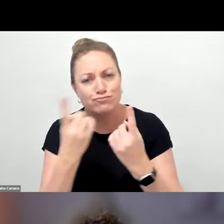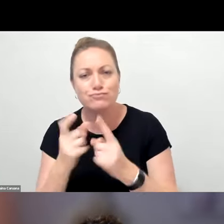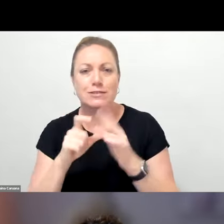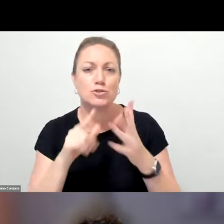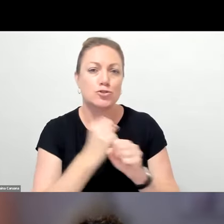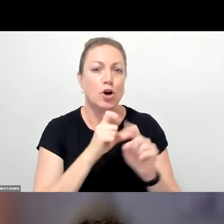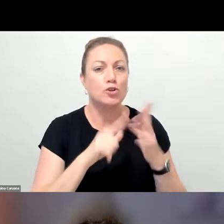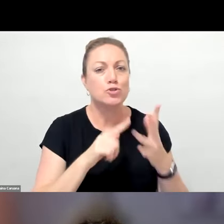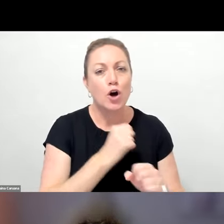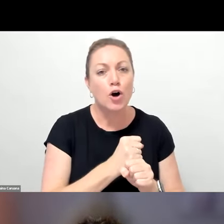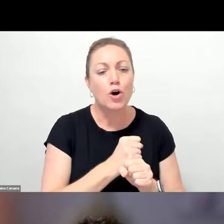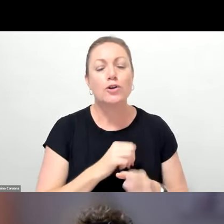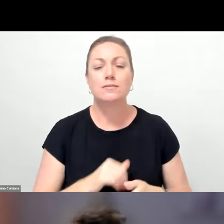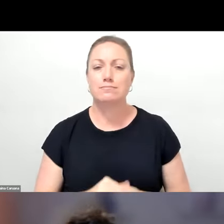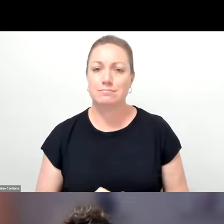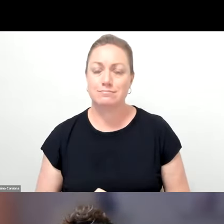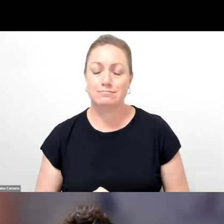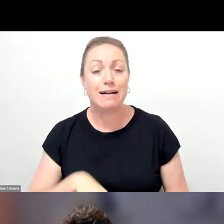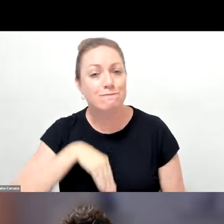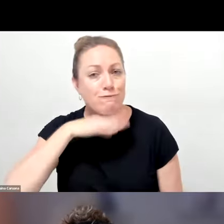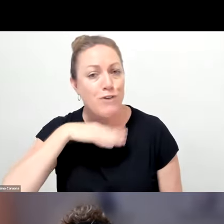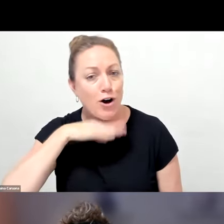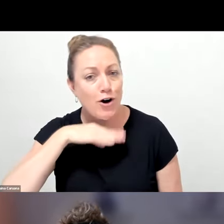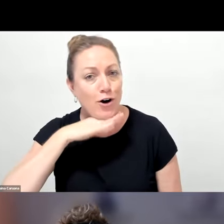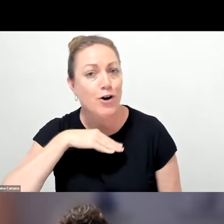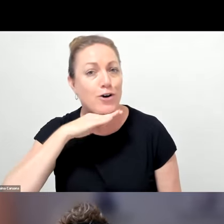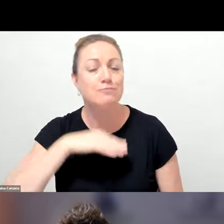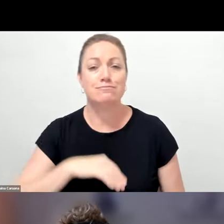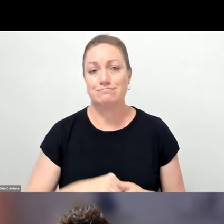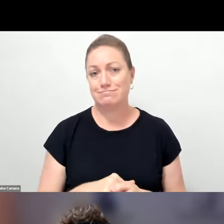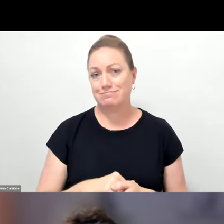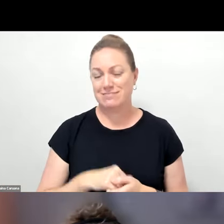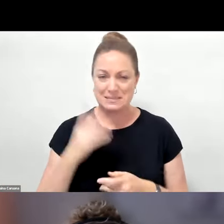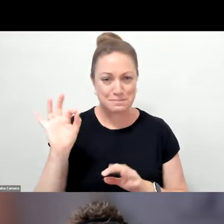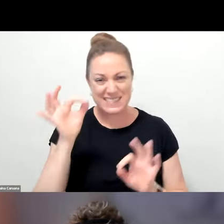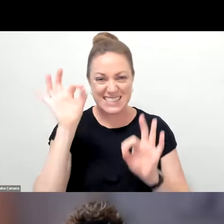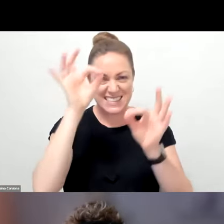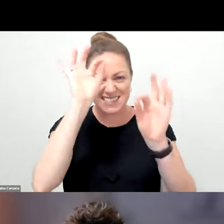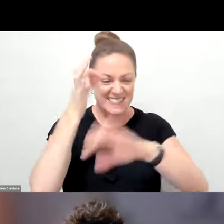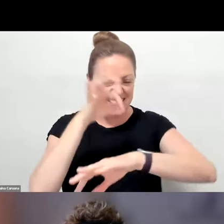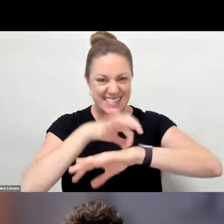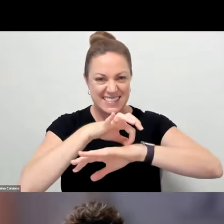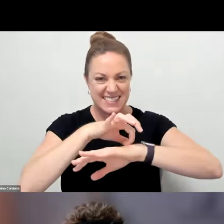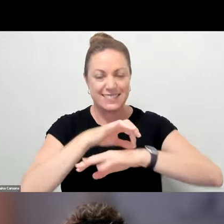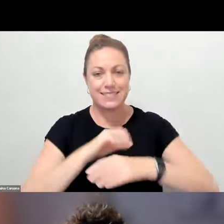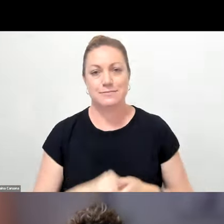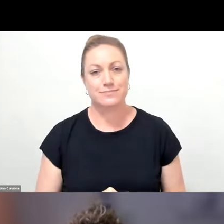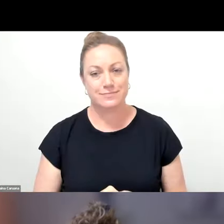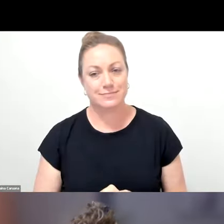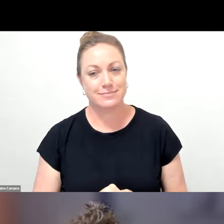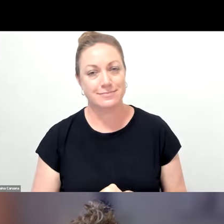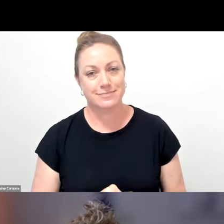the frog that comes in later on, the mosquito that comes in later on.